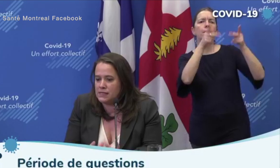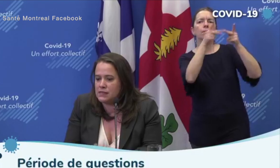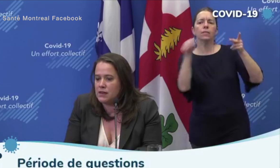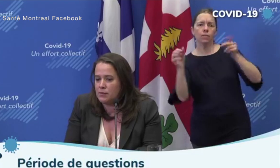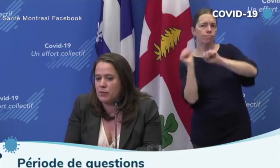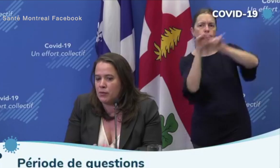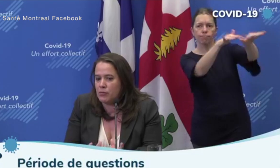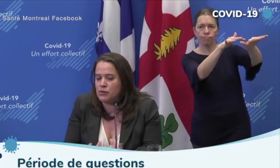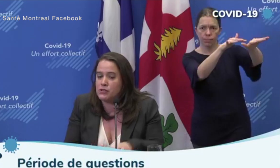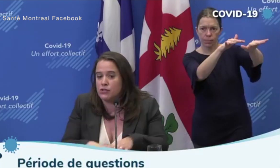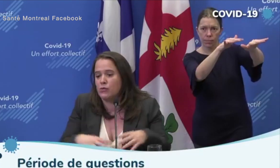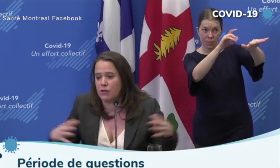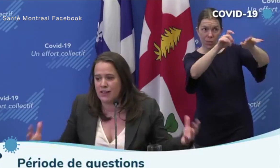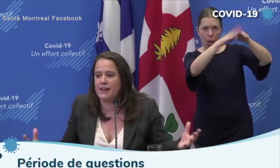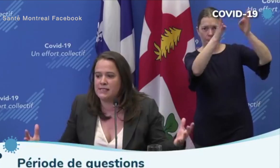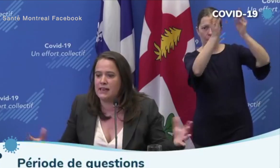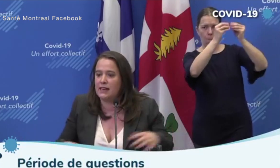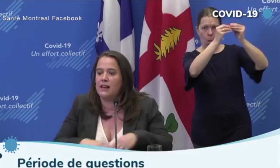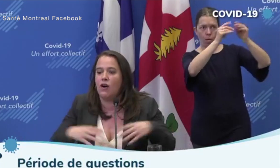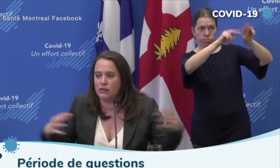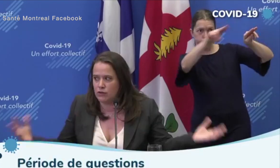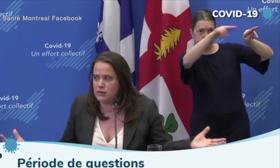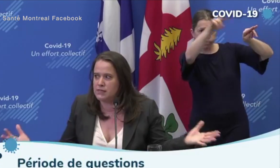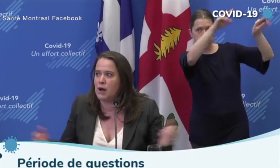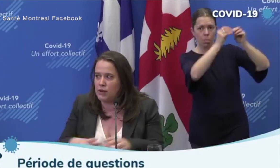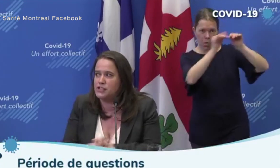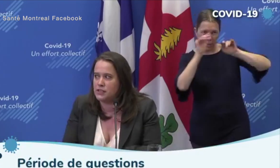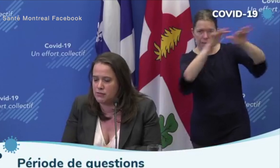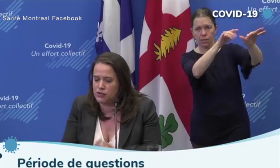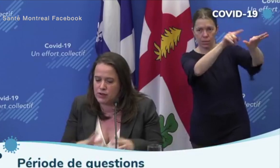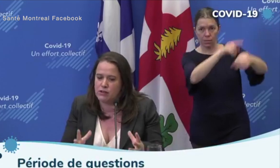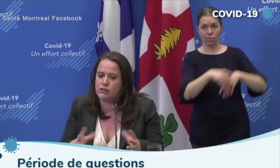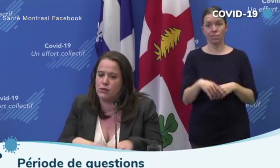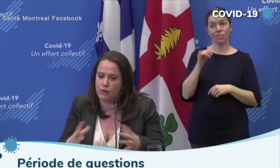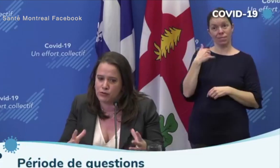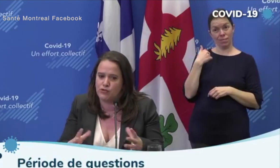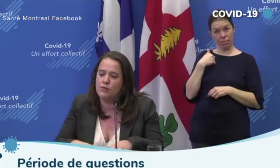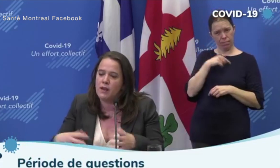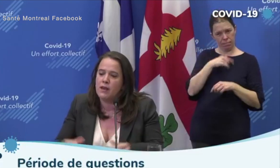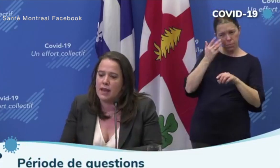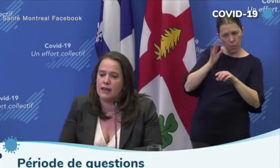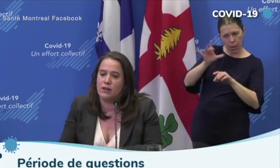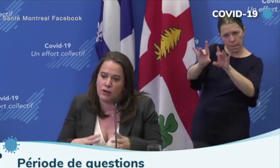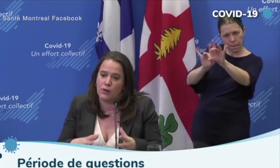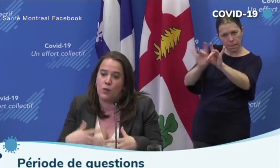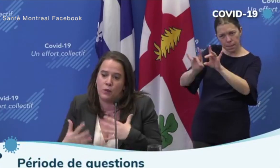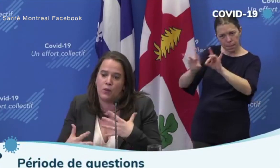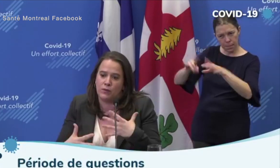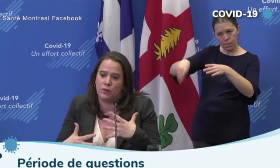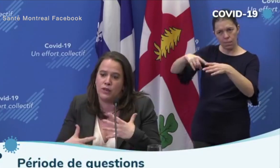homeless per person so we're not vaccinating all the homeless population in Montreal so a first group and